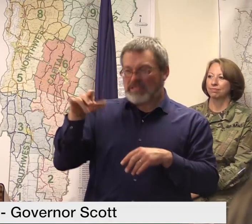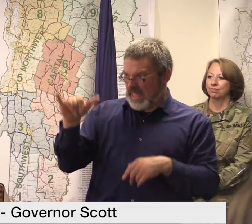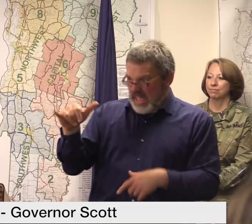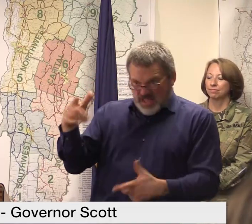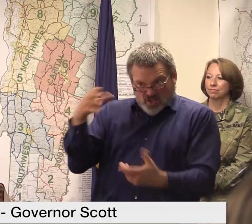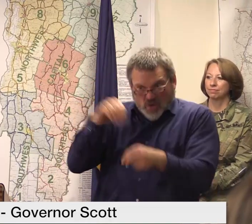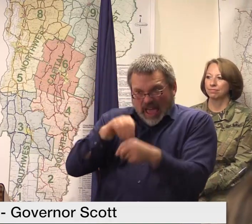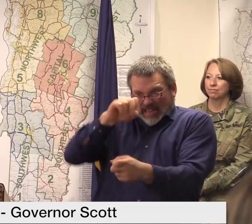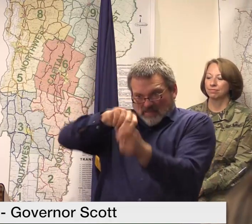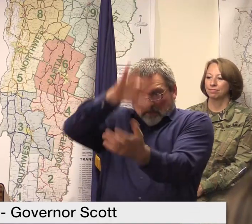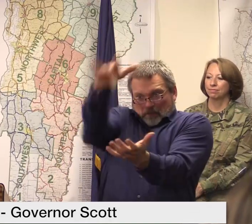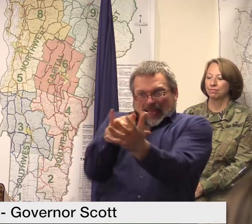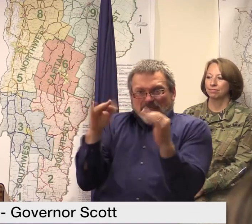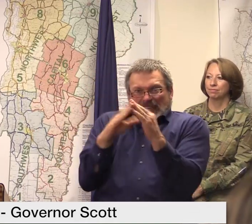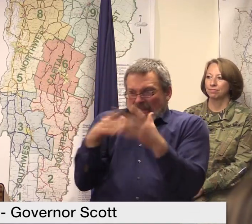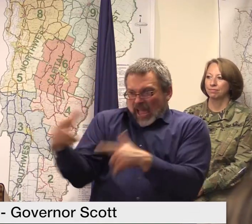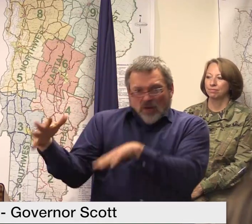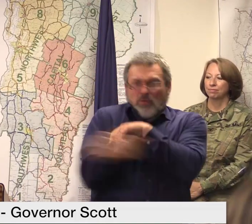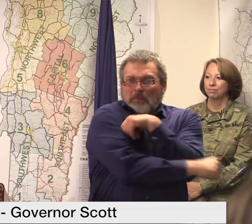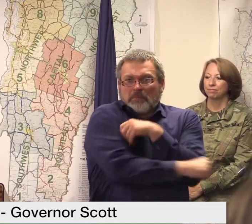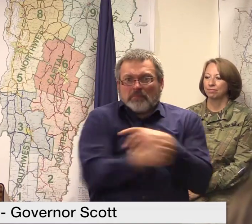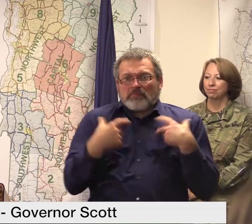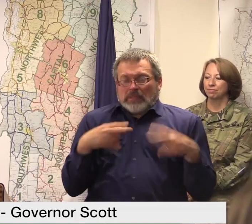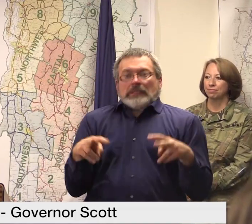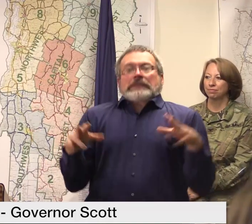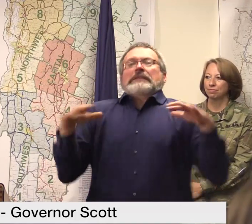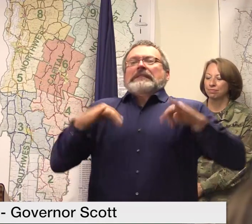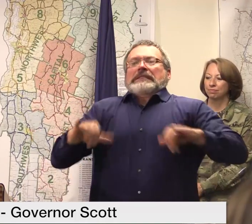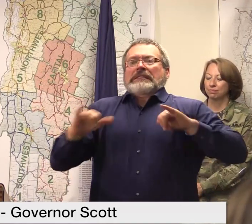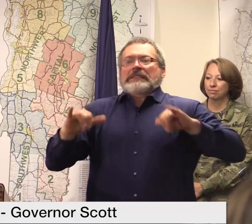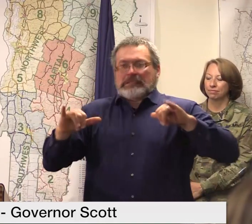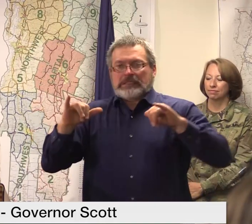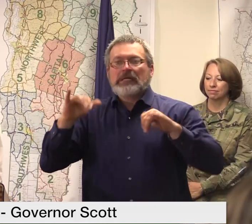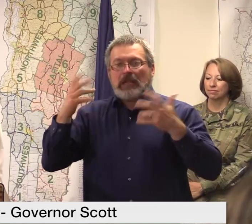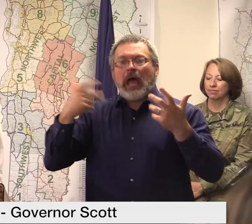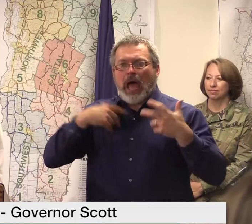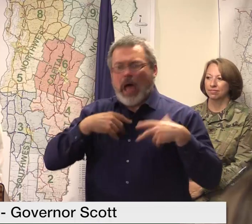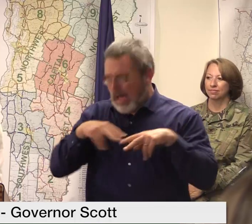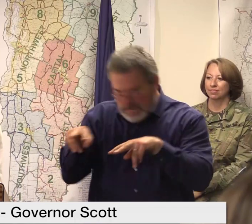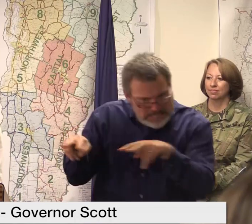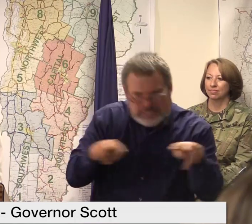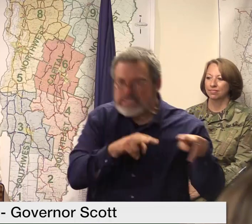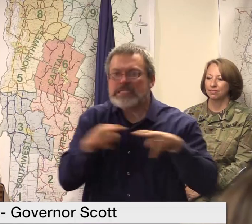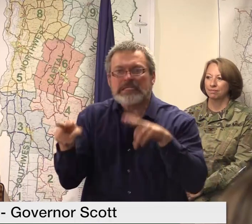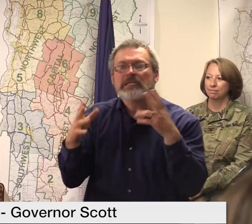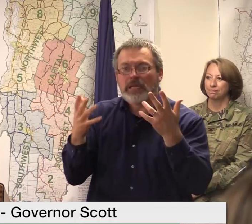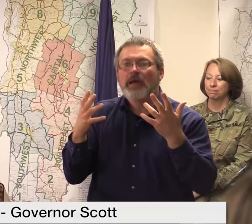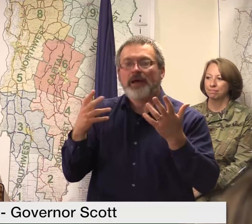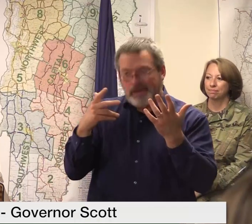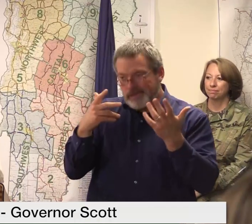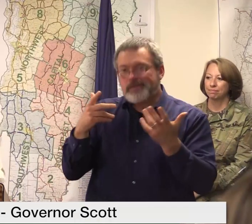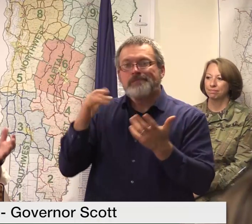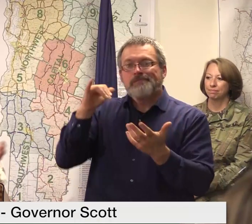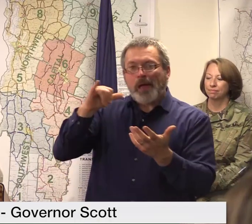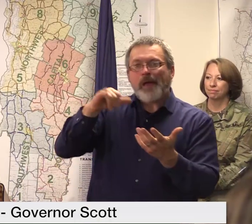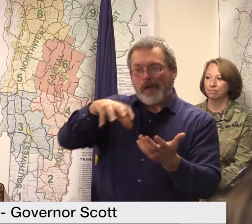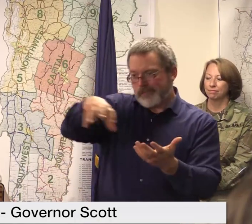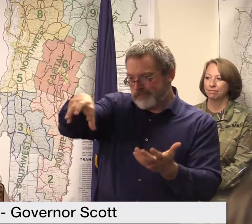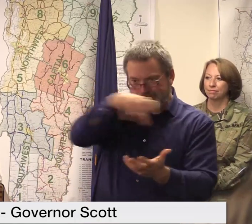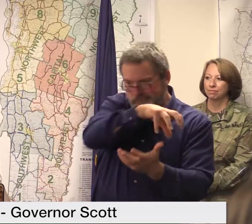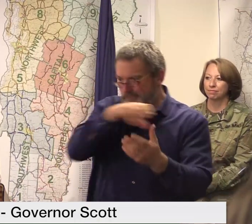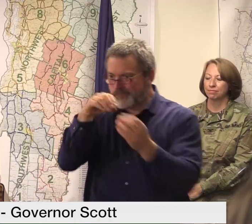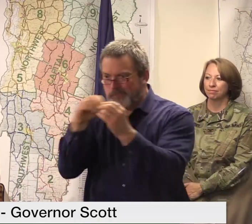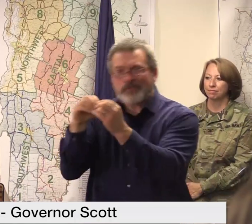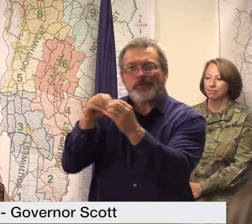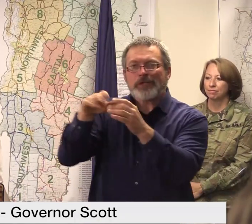so I had orchestrated with someone I knew in the industry that was able to get a crane in lift that out of the way because it was blocking